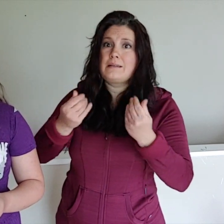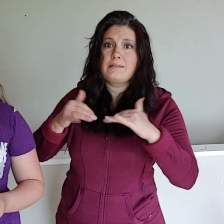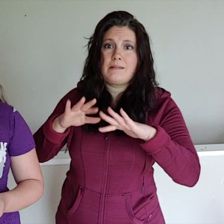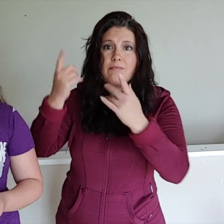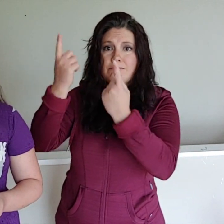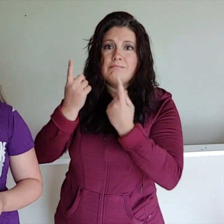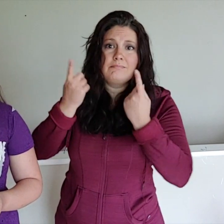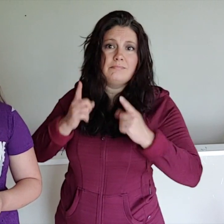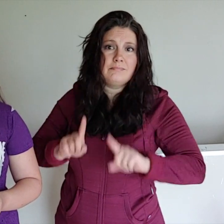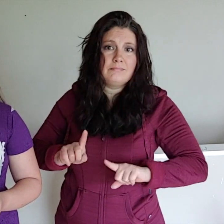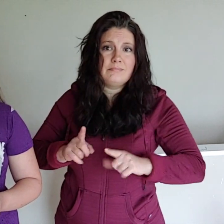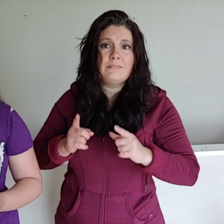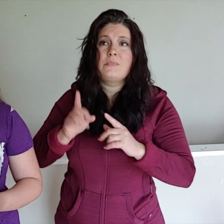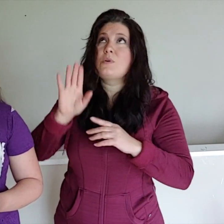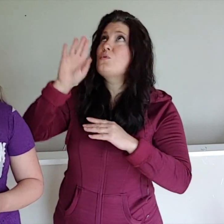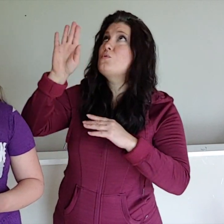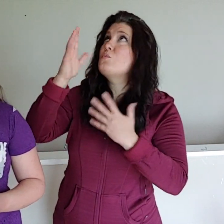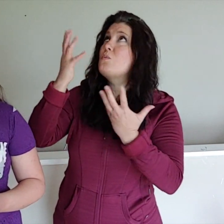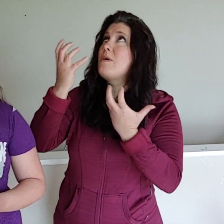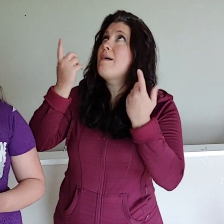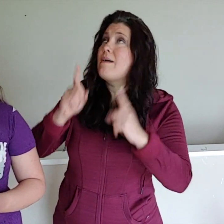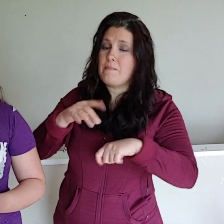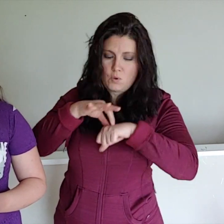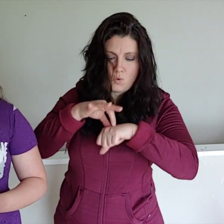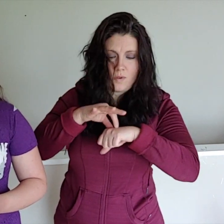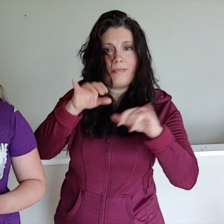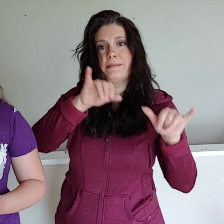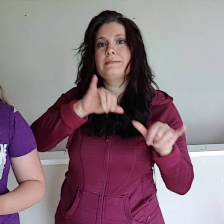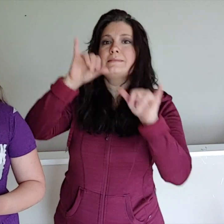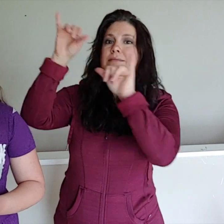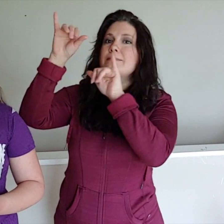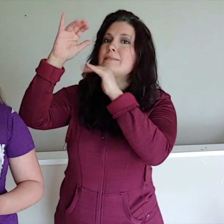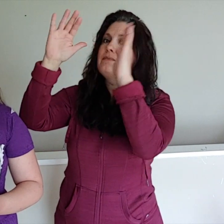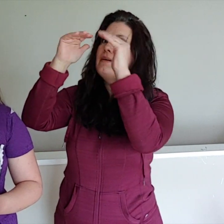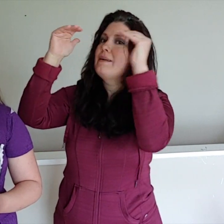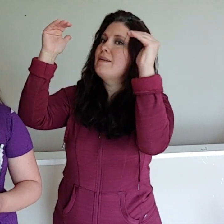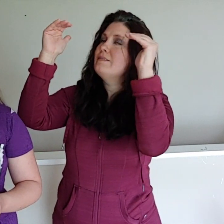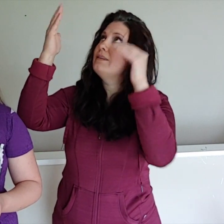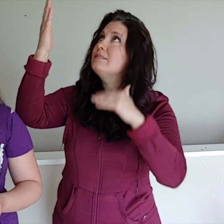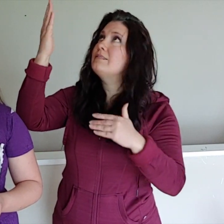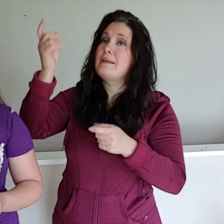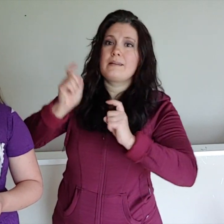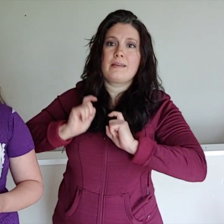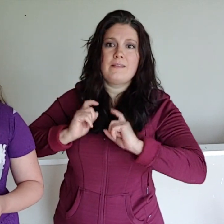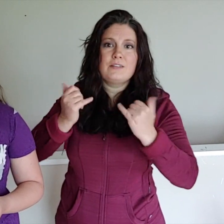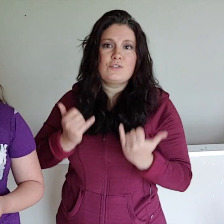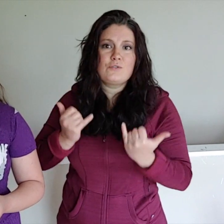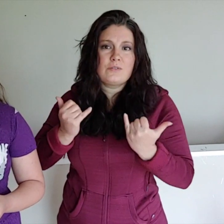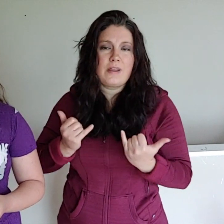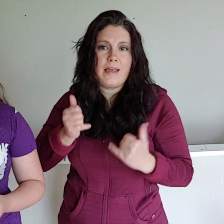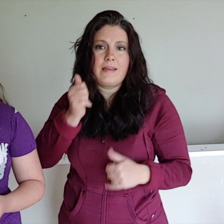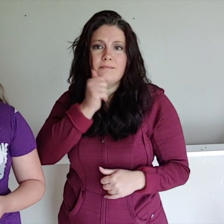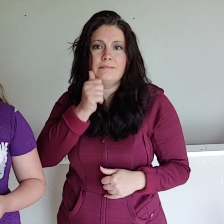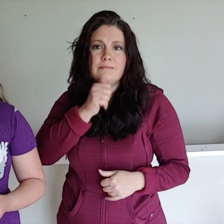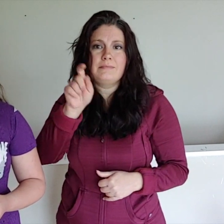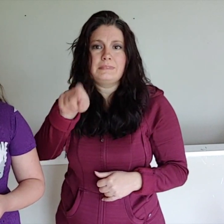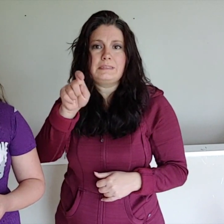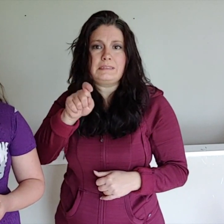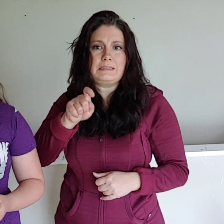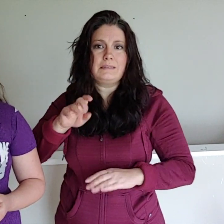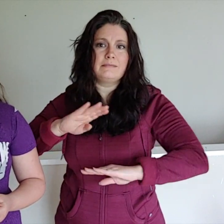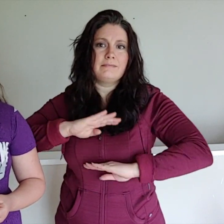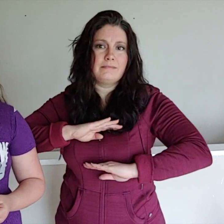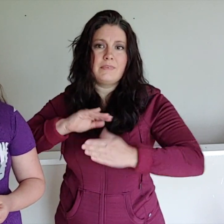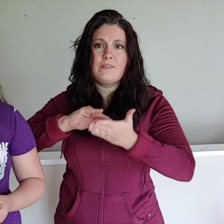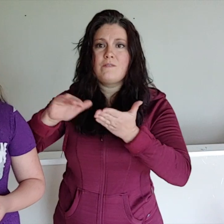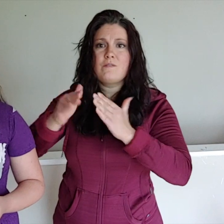will be done on earth as it is in heaven. Give us this day our daily bread, and